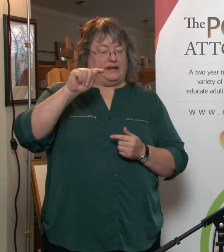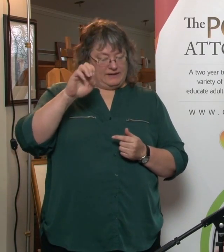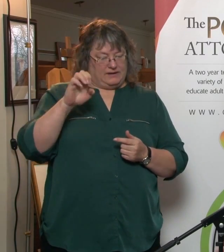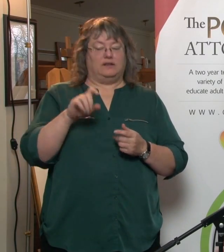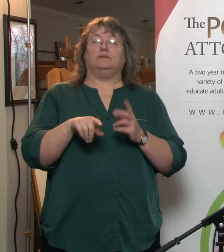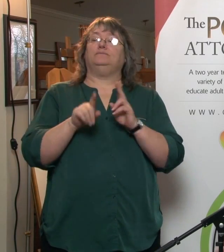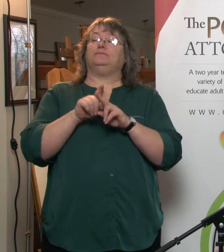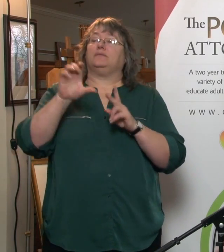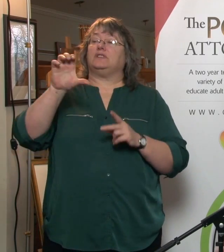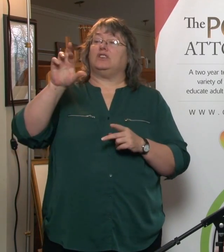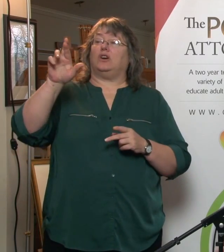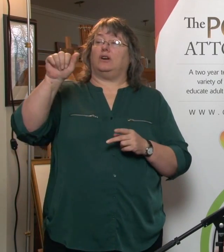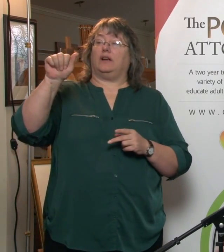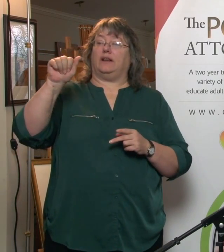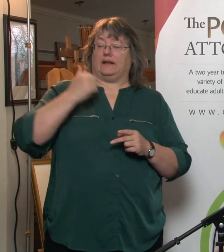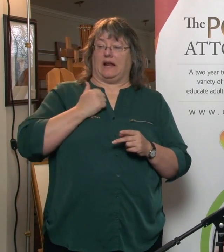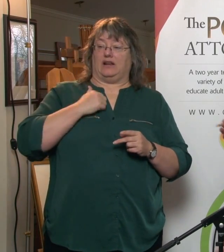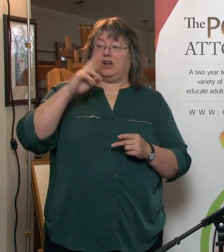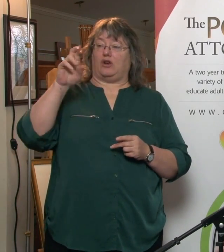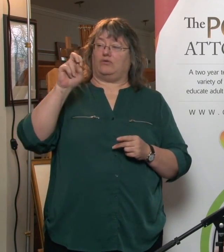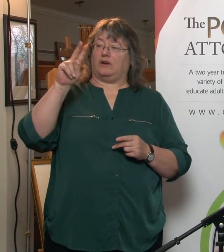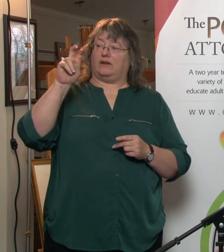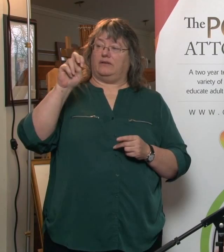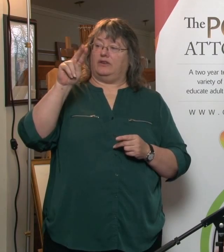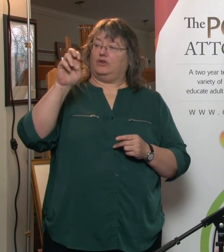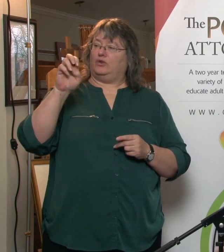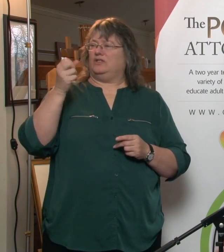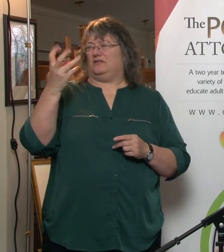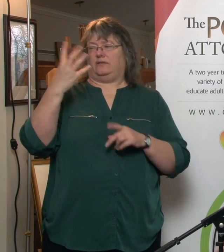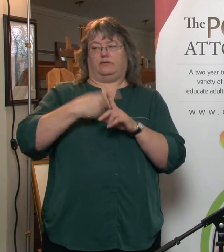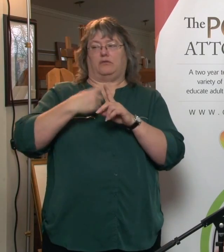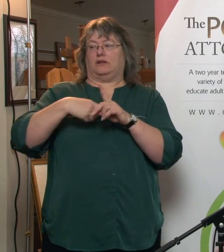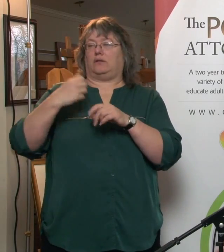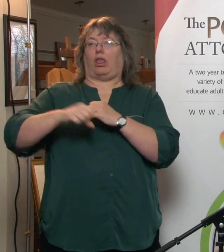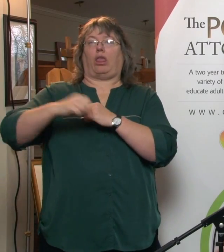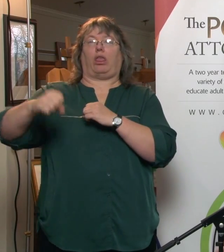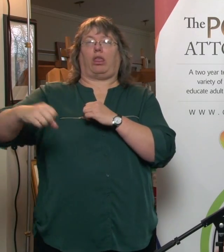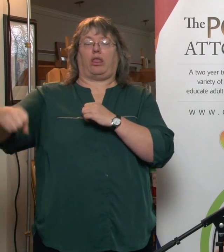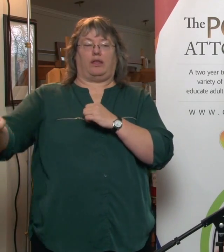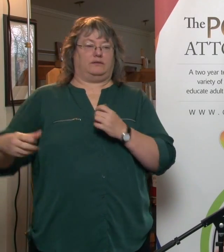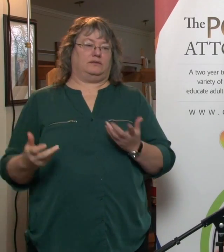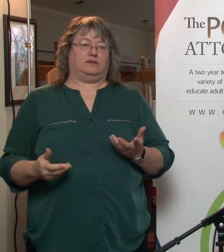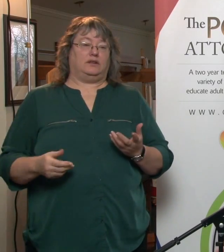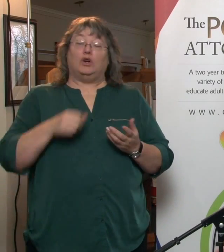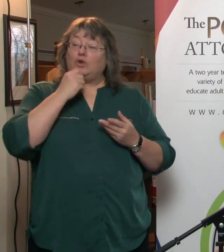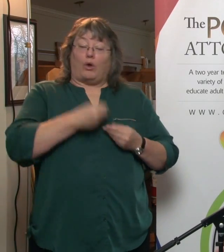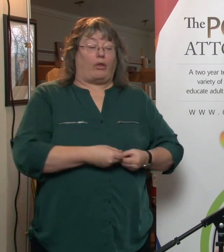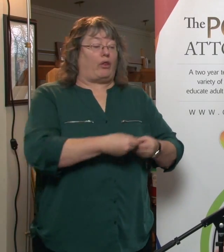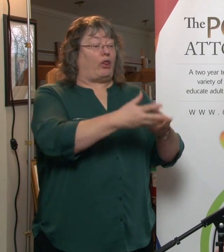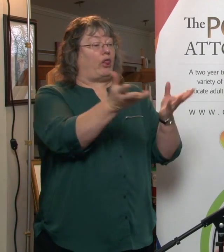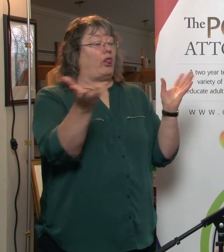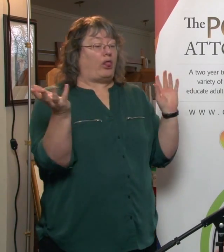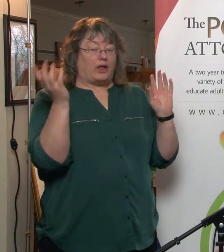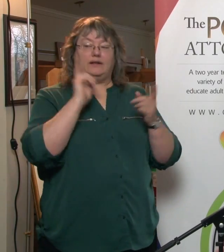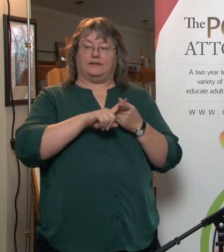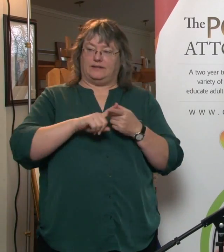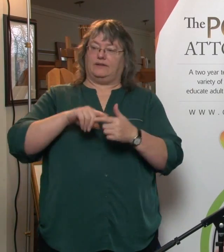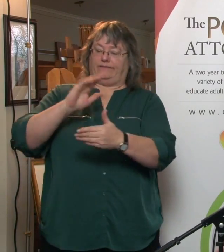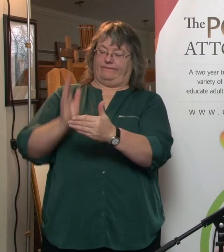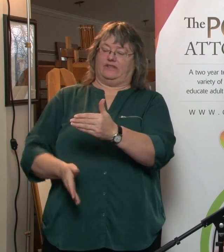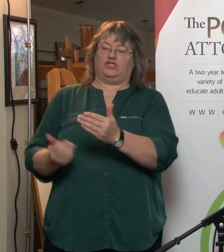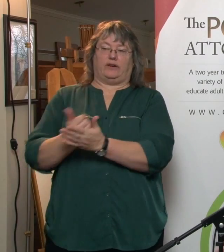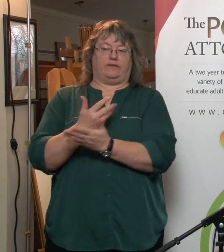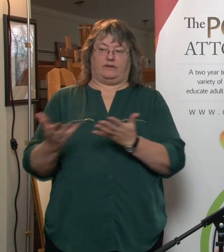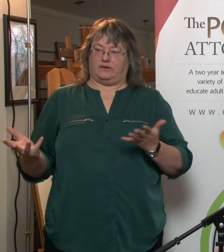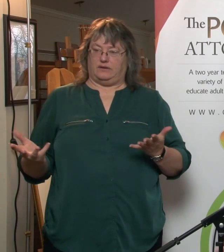Revenue Agency. That's another several months stuck on at the other end. And you should not distribute everything until that is done. So